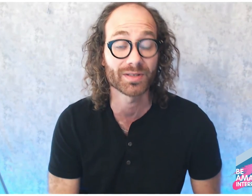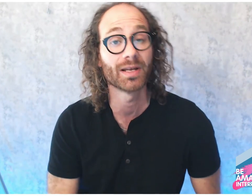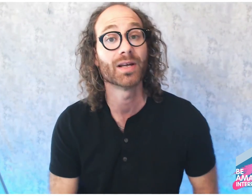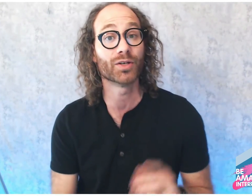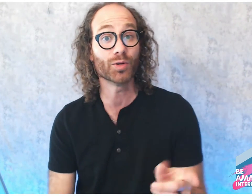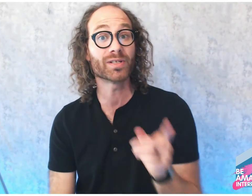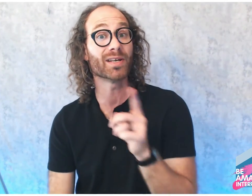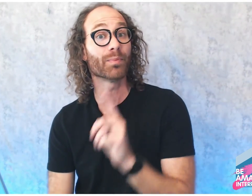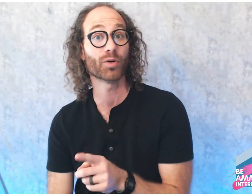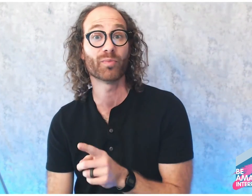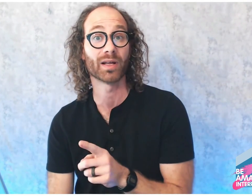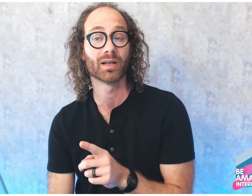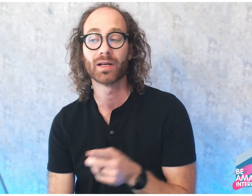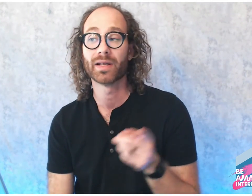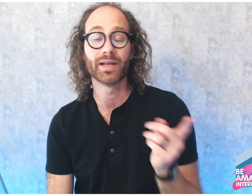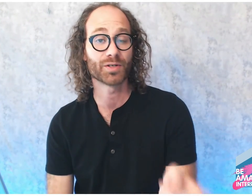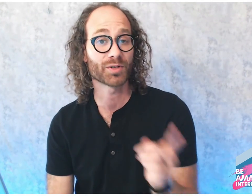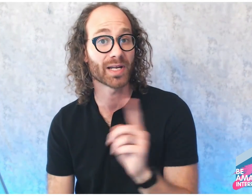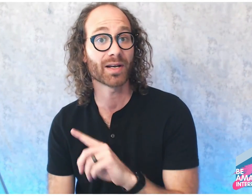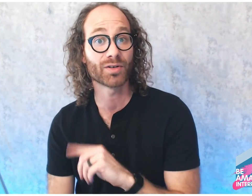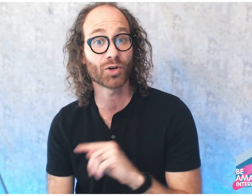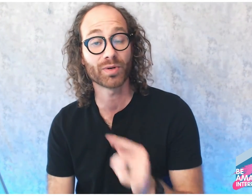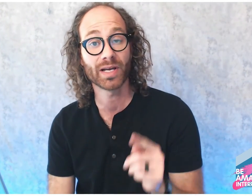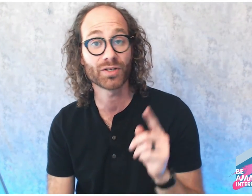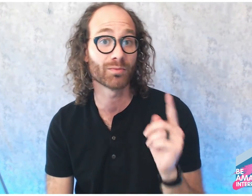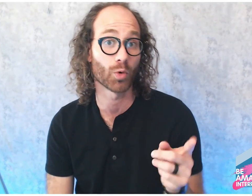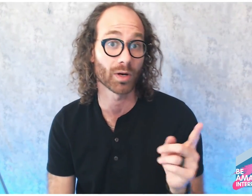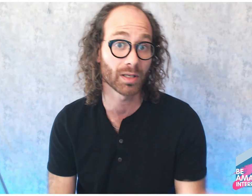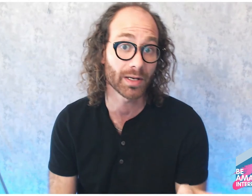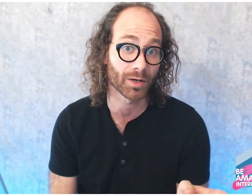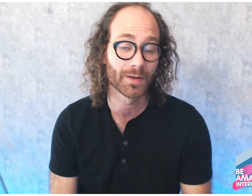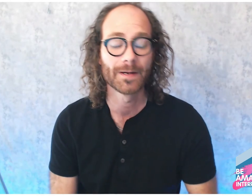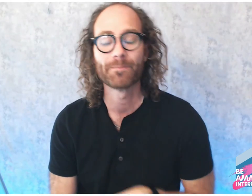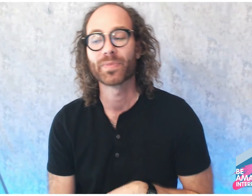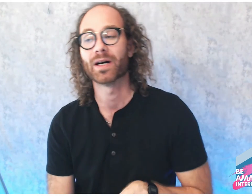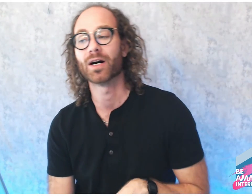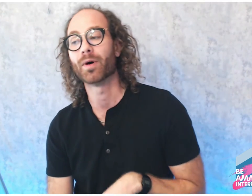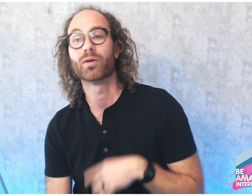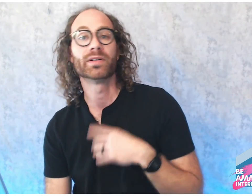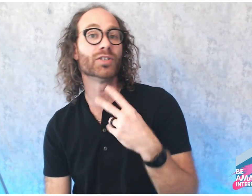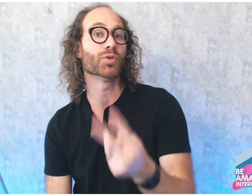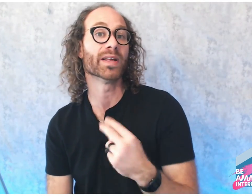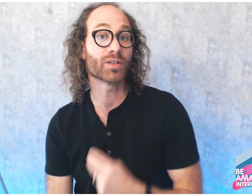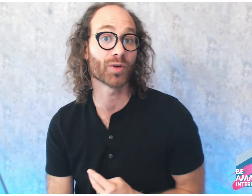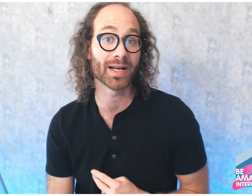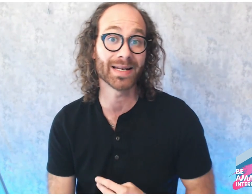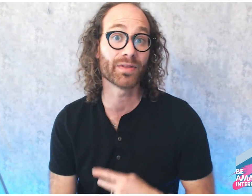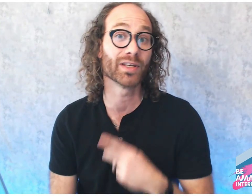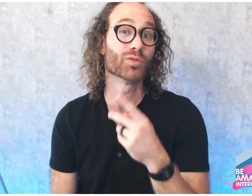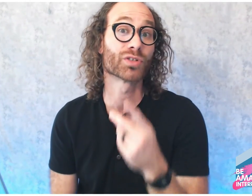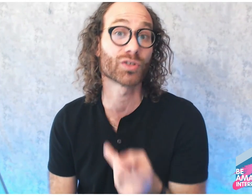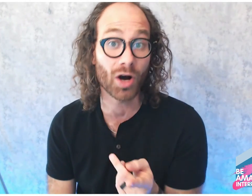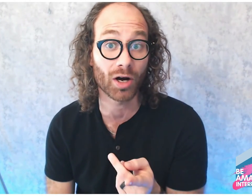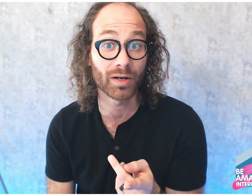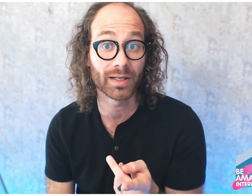Do you see improvement? Is your second interpretation more clear? Did you integrate anything you saw in the